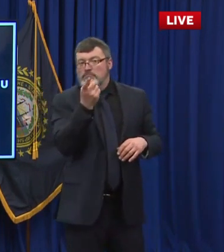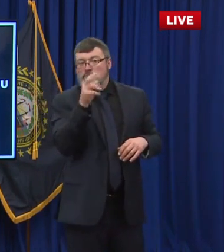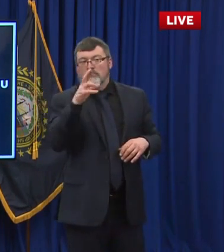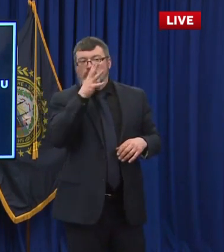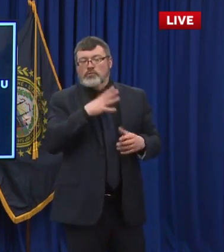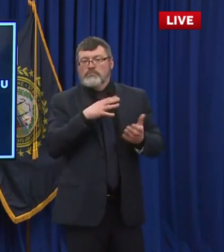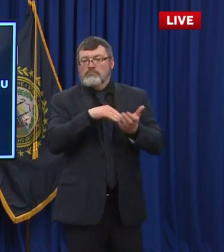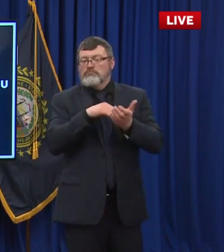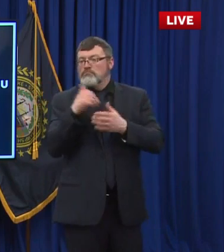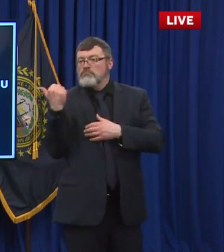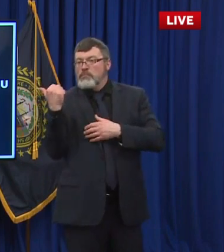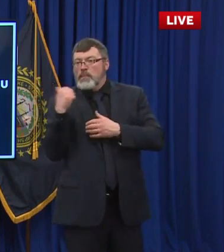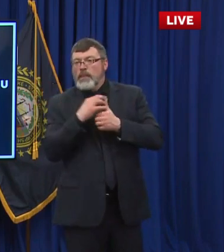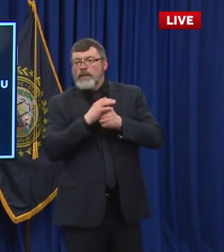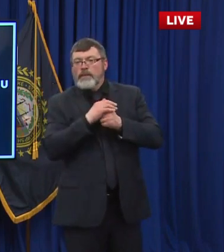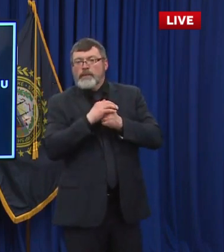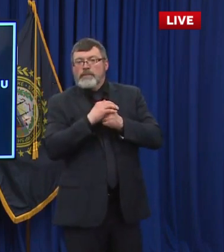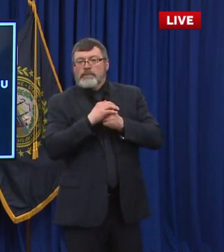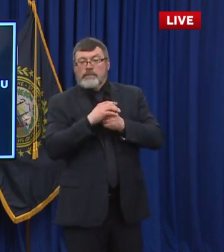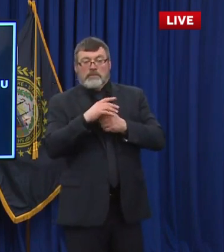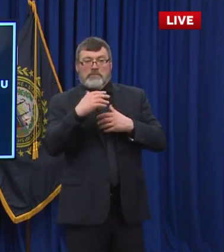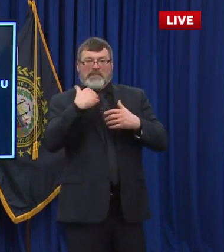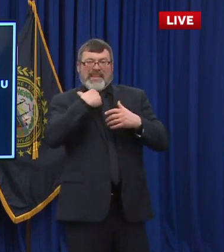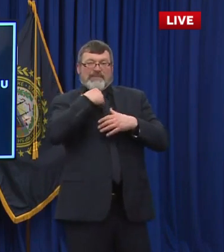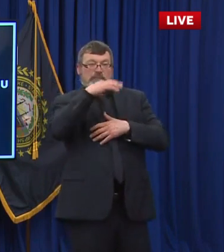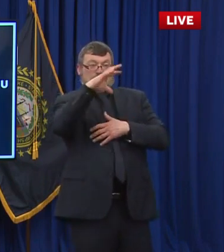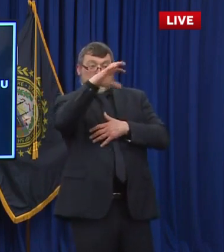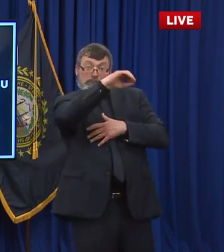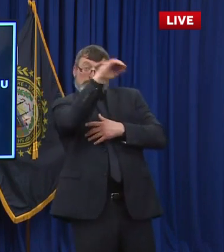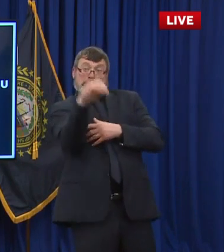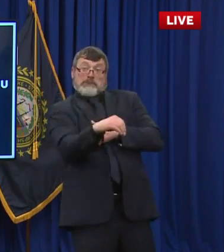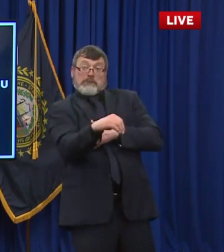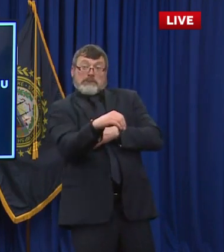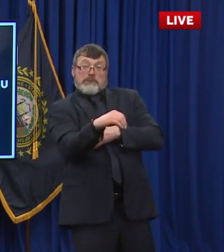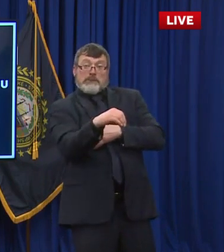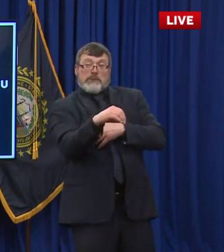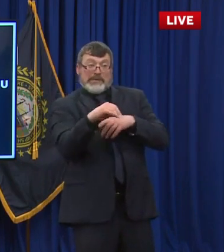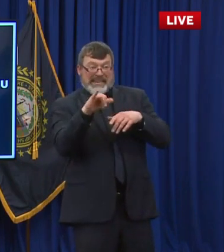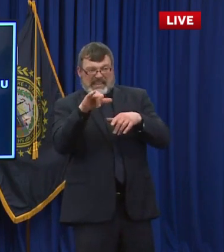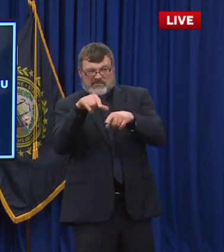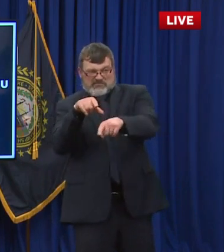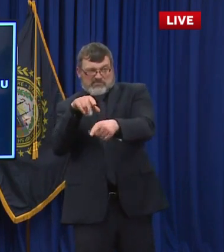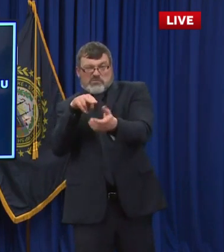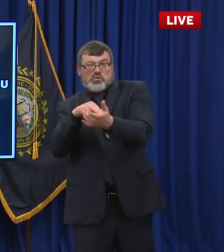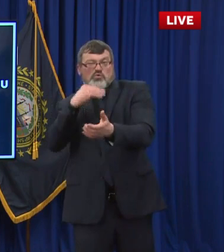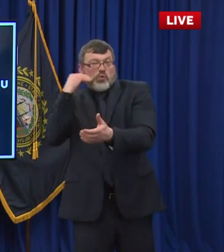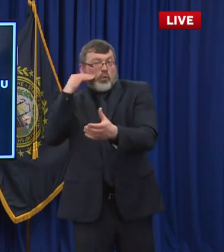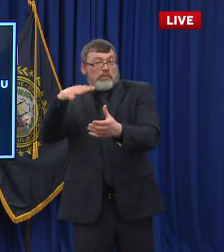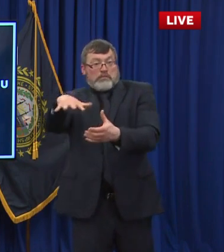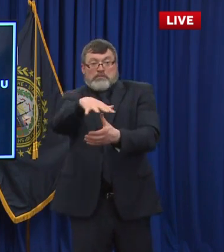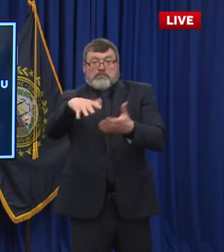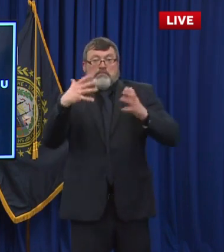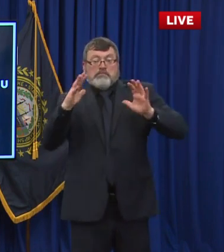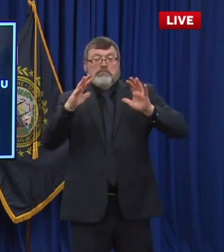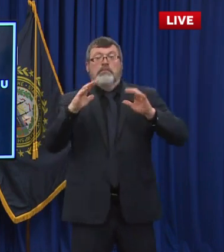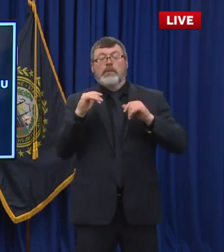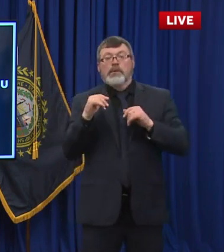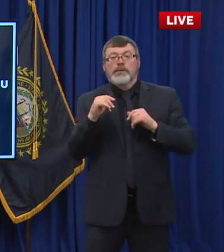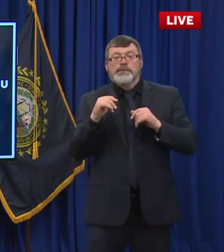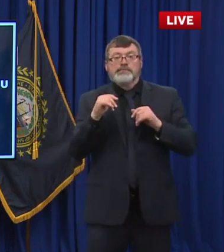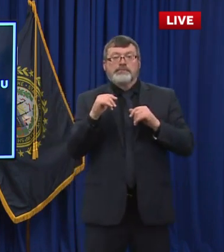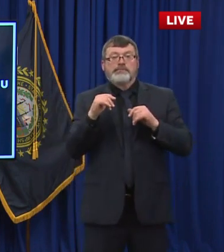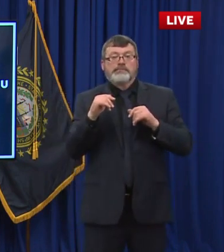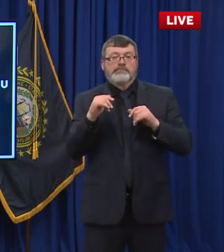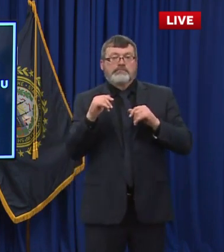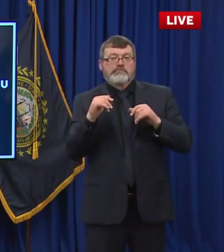So the question is what percentage of the long term care facility population has been vaccinated at this point. So when we look at these data and you probably have heard